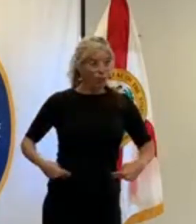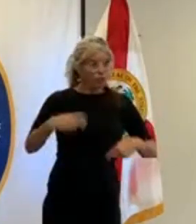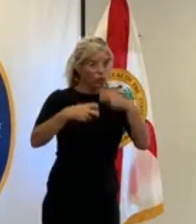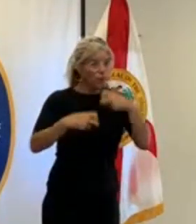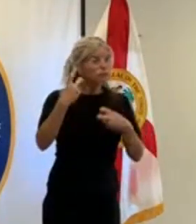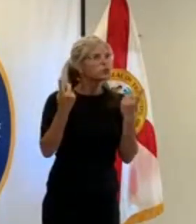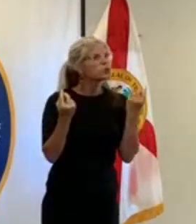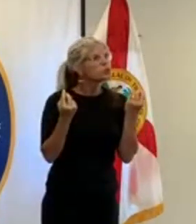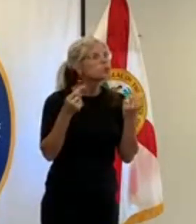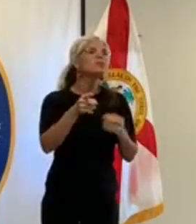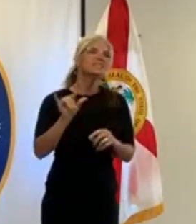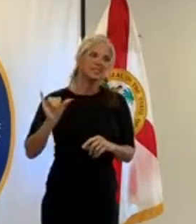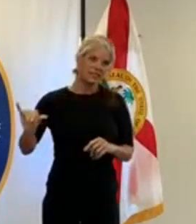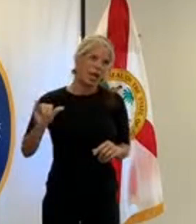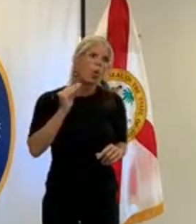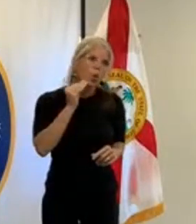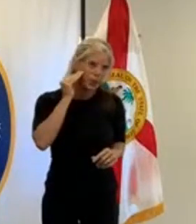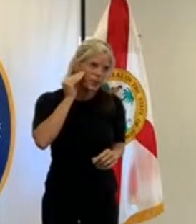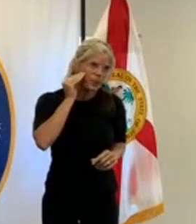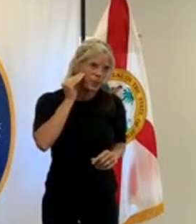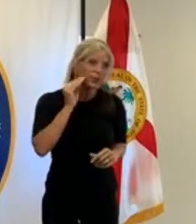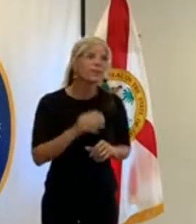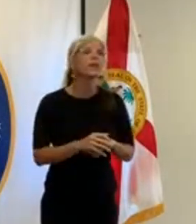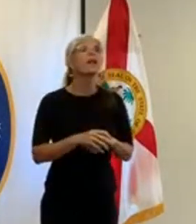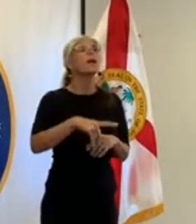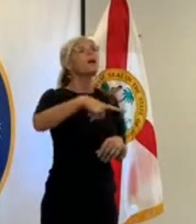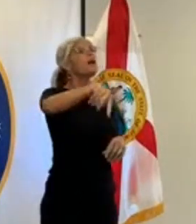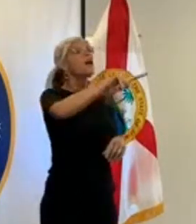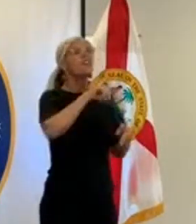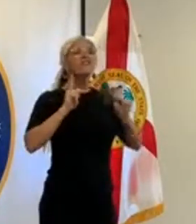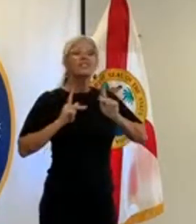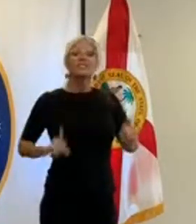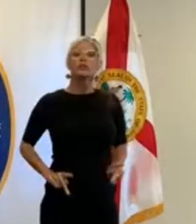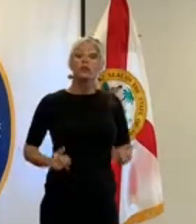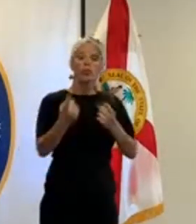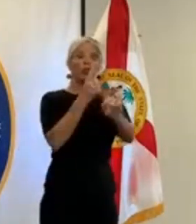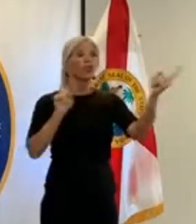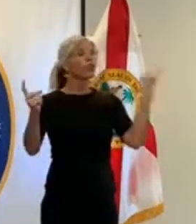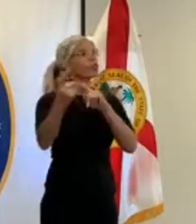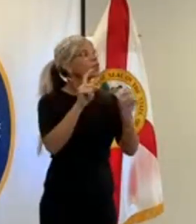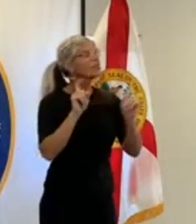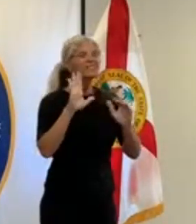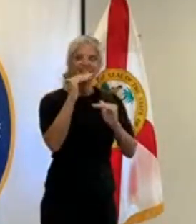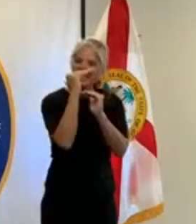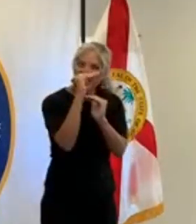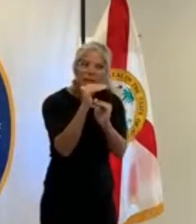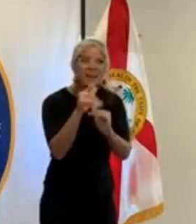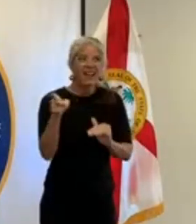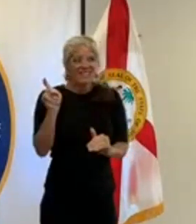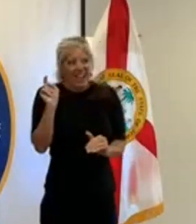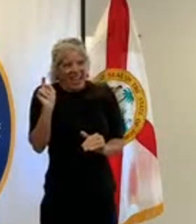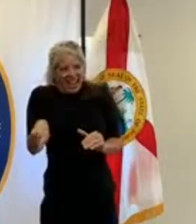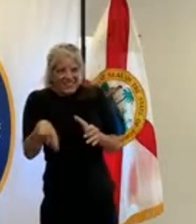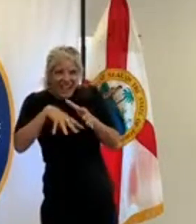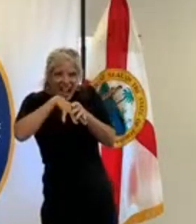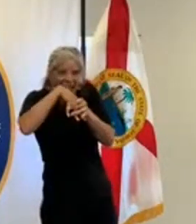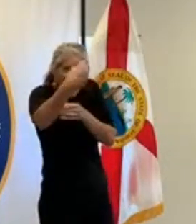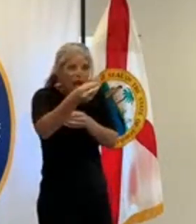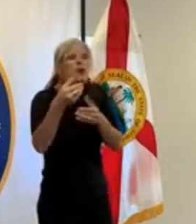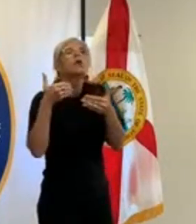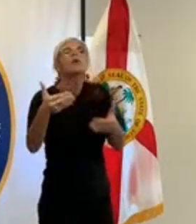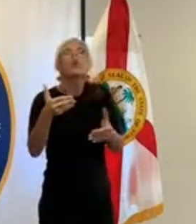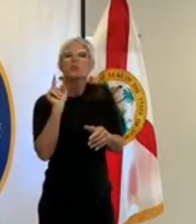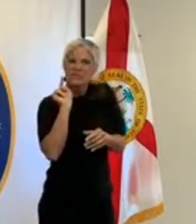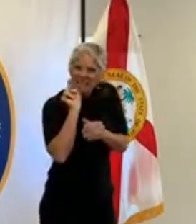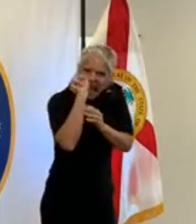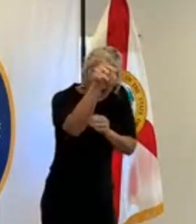all of our citizens here in the county need to limit their movement except for essential services going to the store getting those groceries you